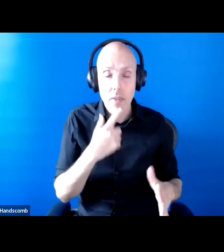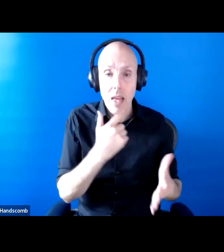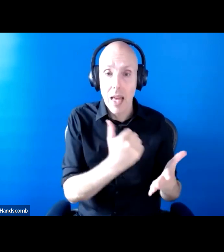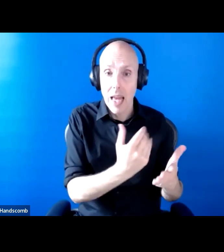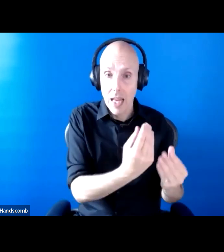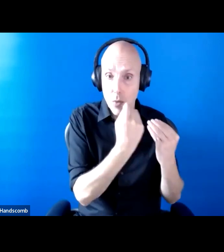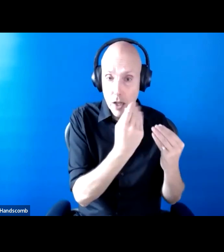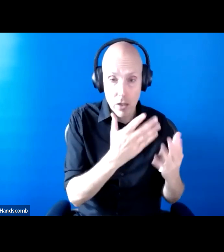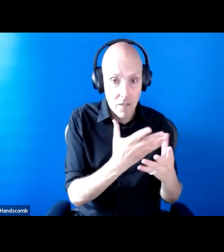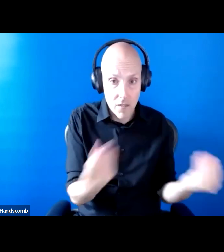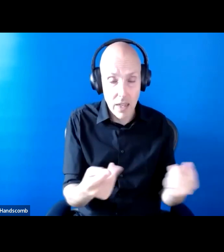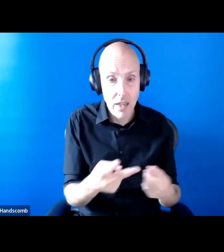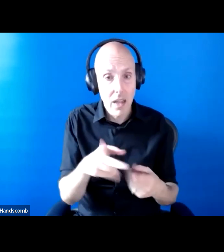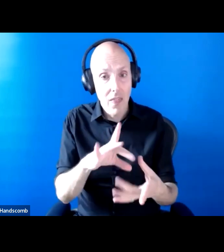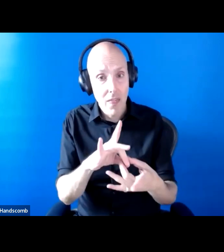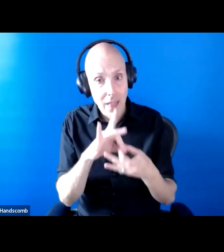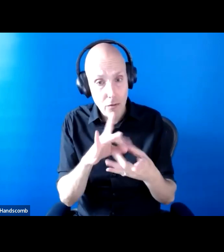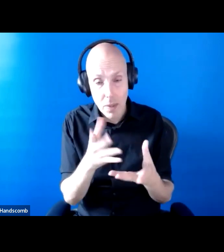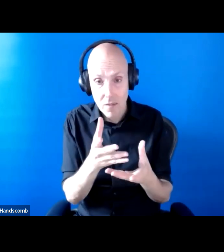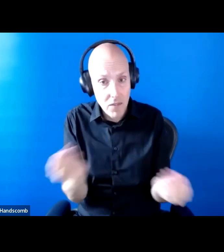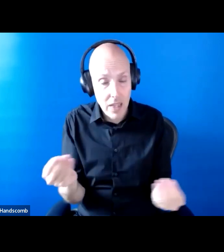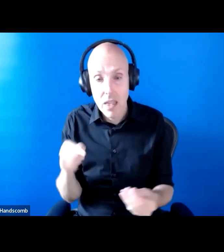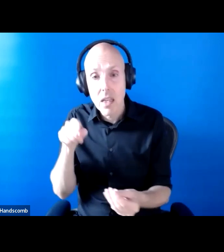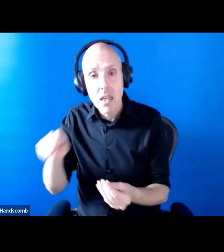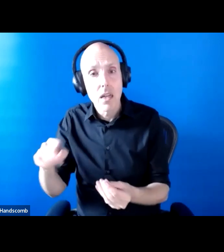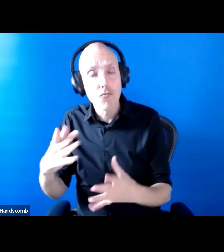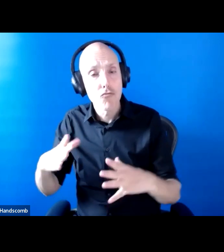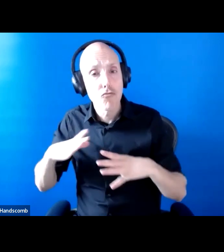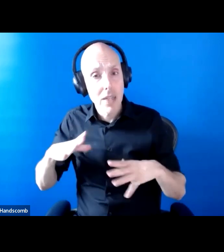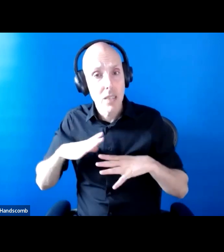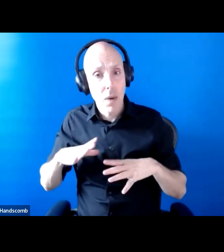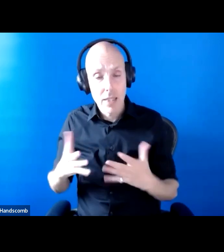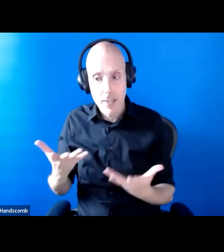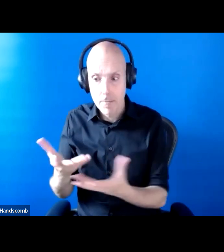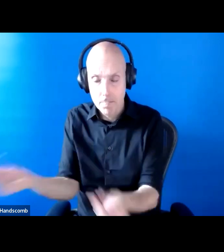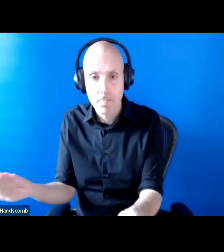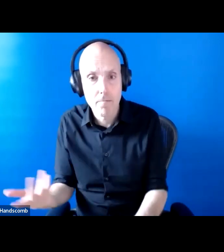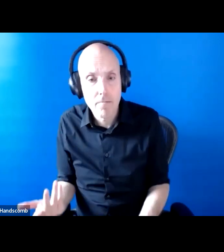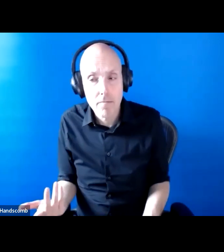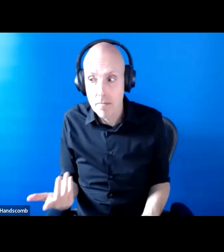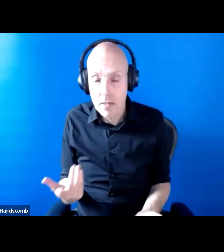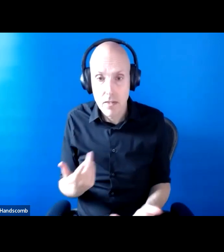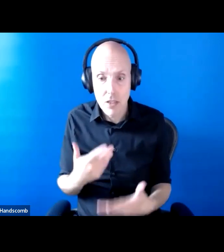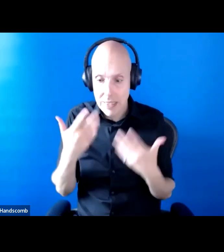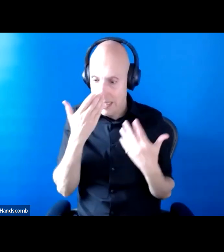no respite, just stranded. Education went online, which obviously